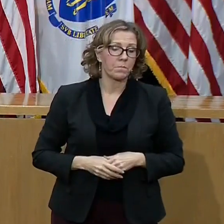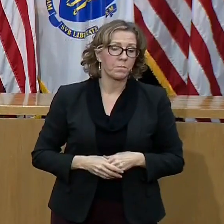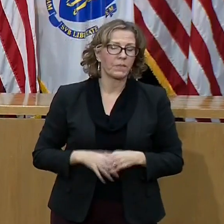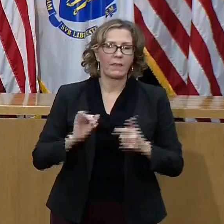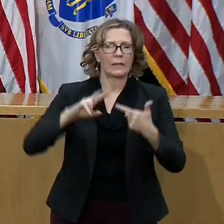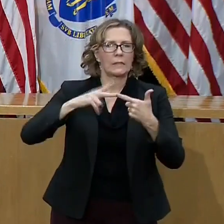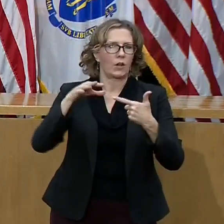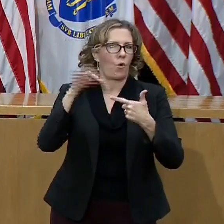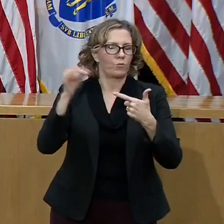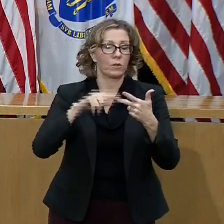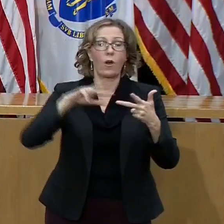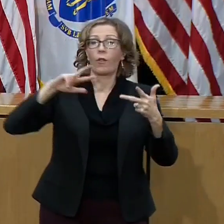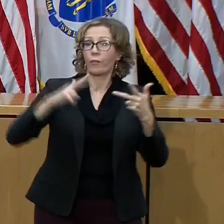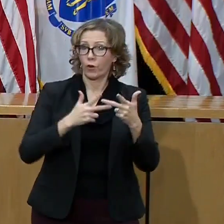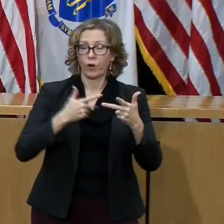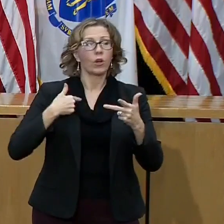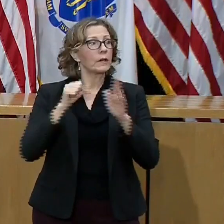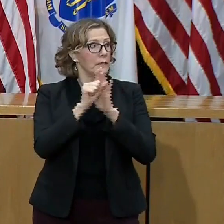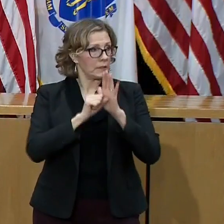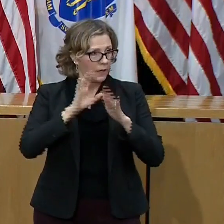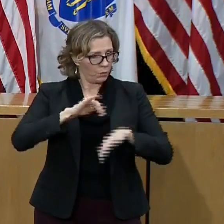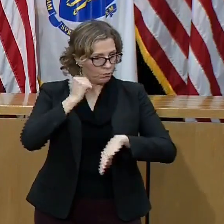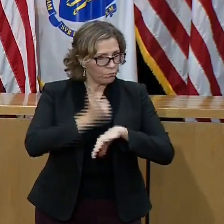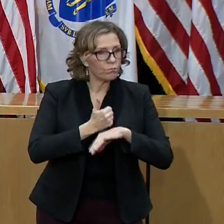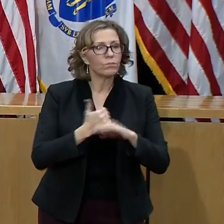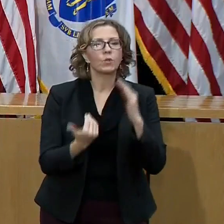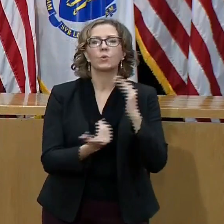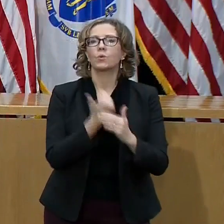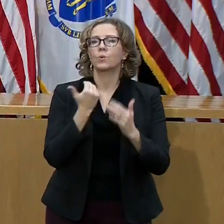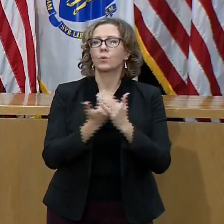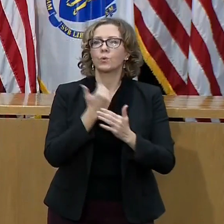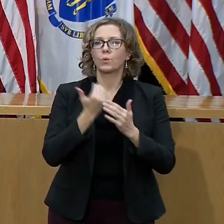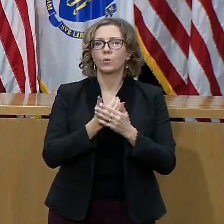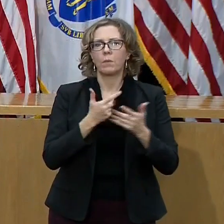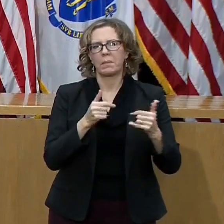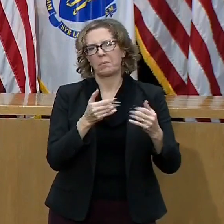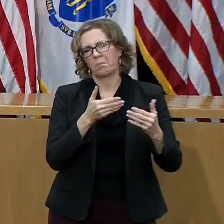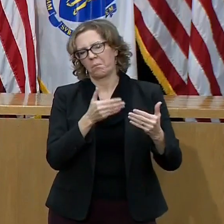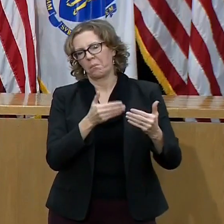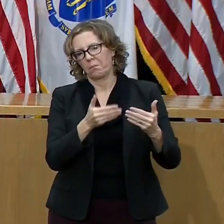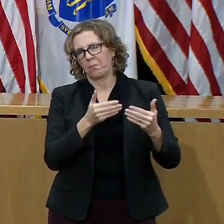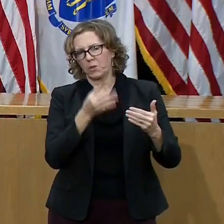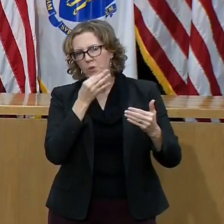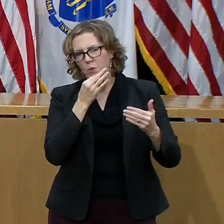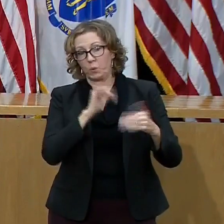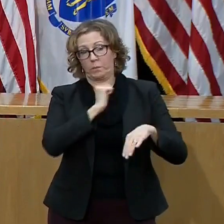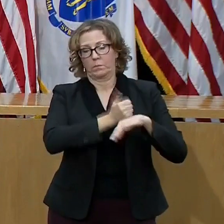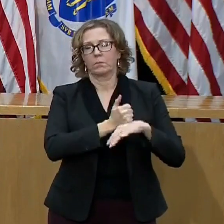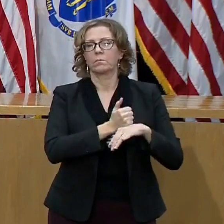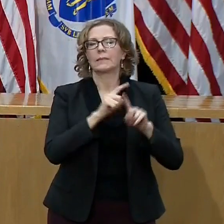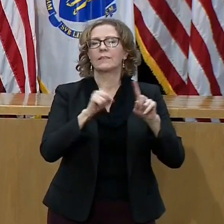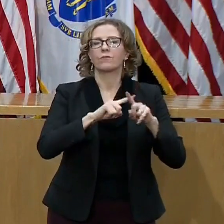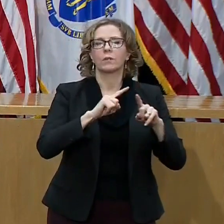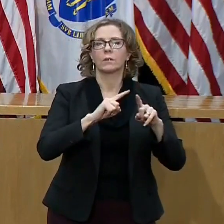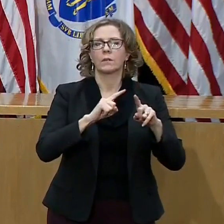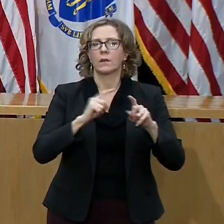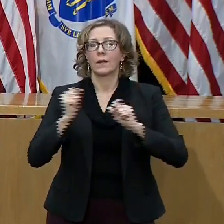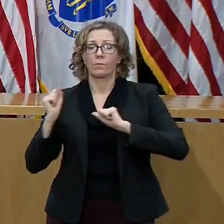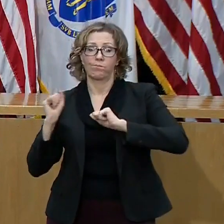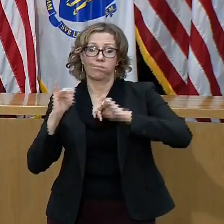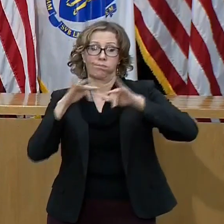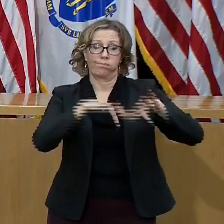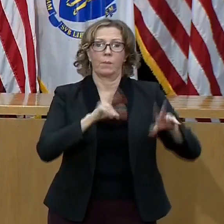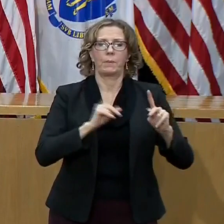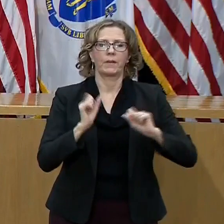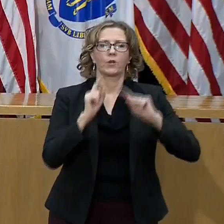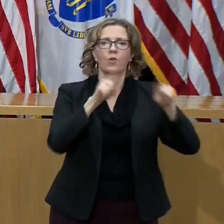the state will set up mass vaccination sites for first responders, and the command center is in the process of working out the details